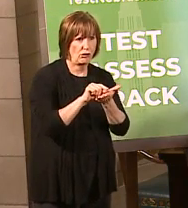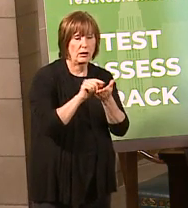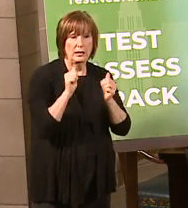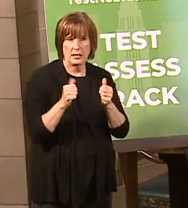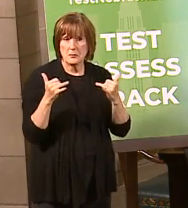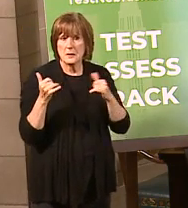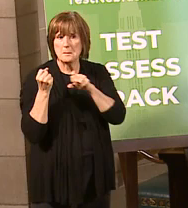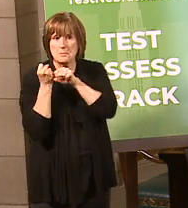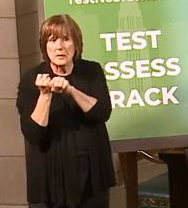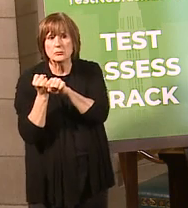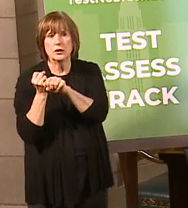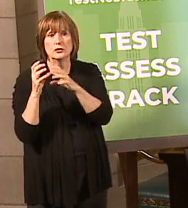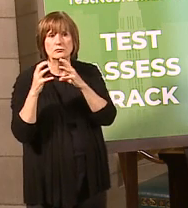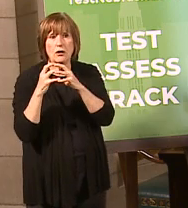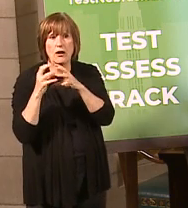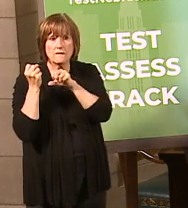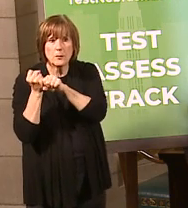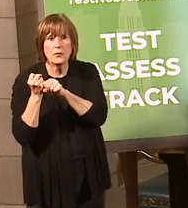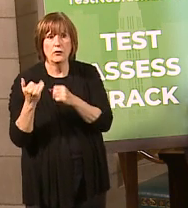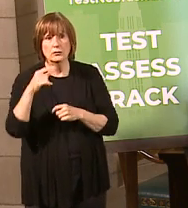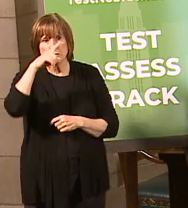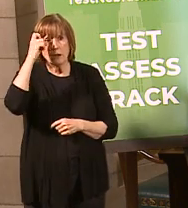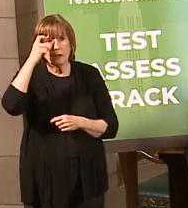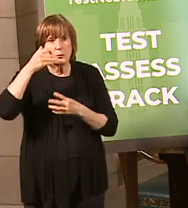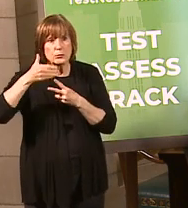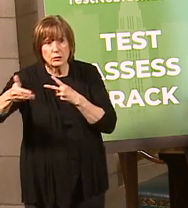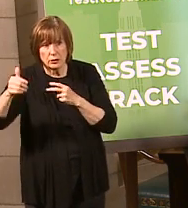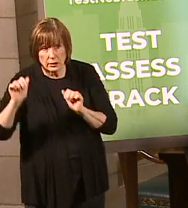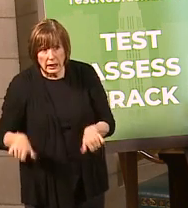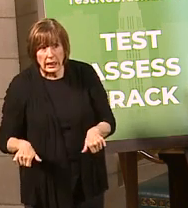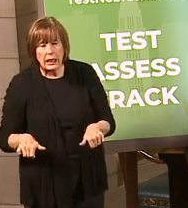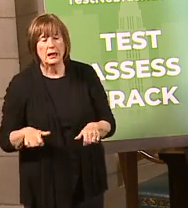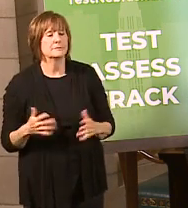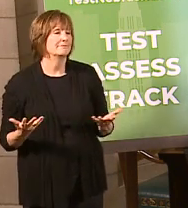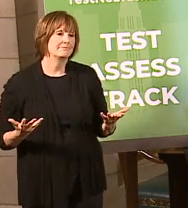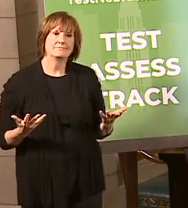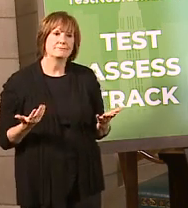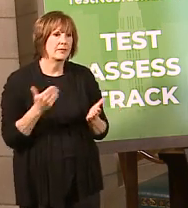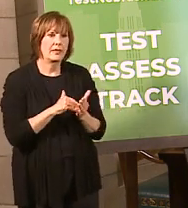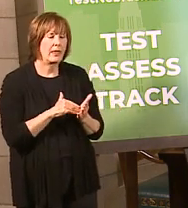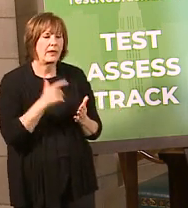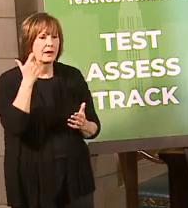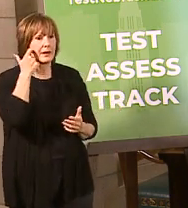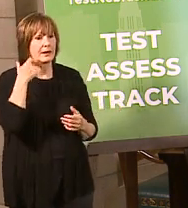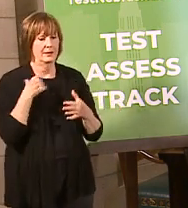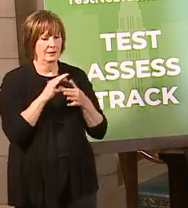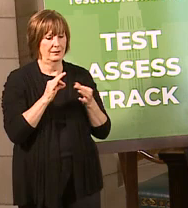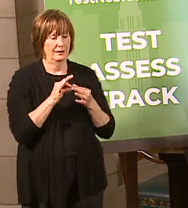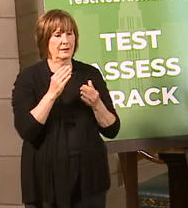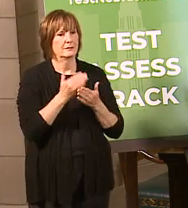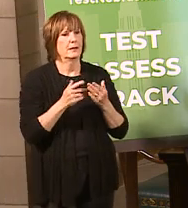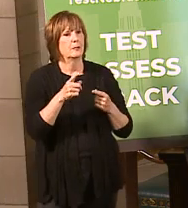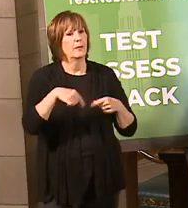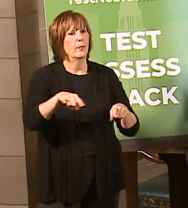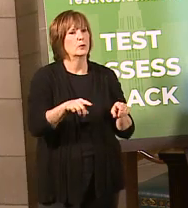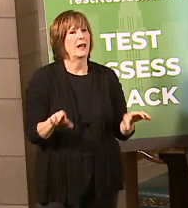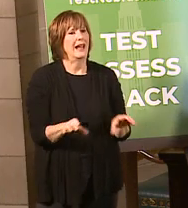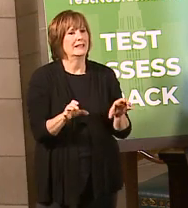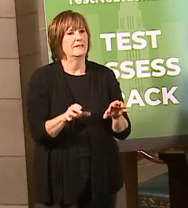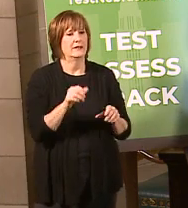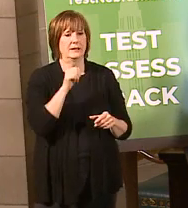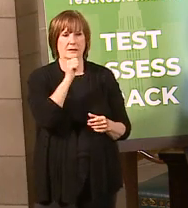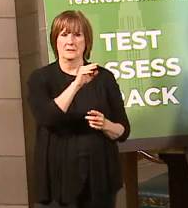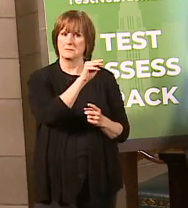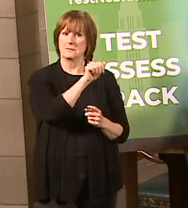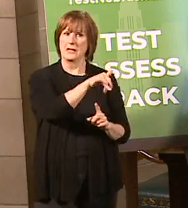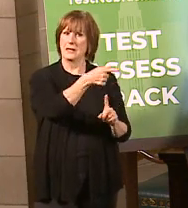baseball and softball this summer, and so, again, that gets back to what I was talking about before, some of these other activities. So it was certainly not in